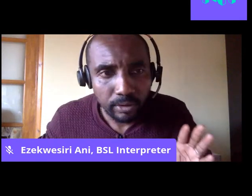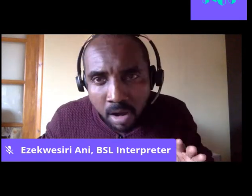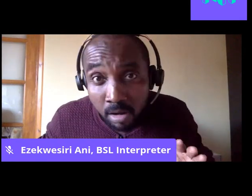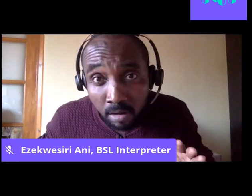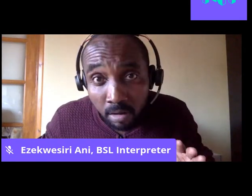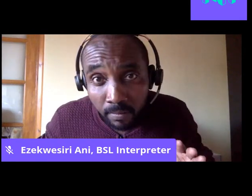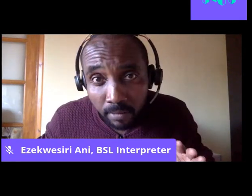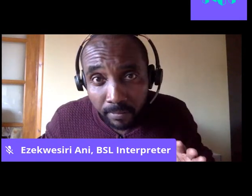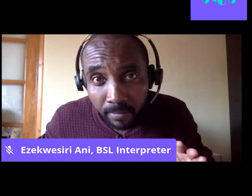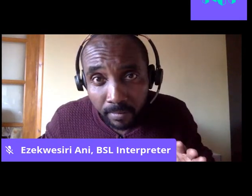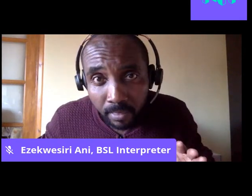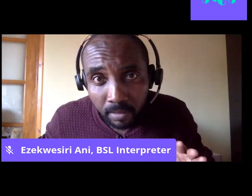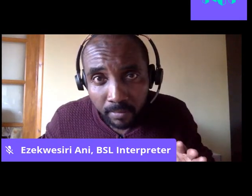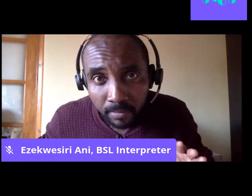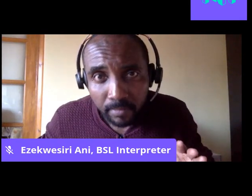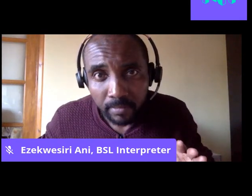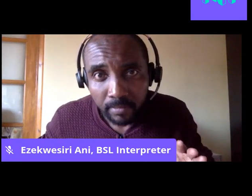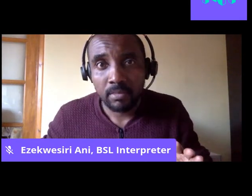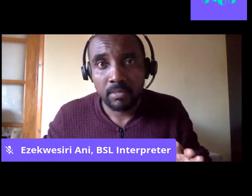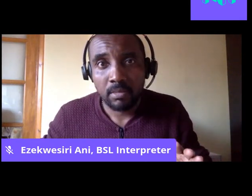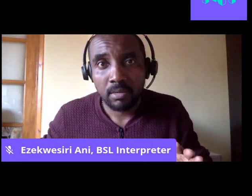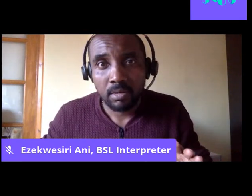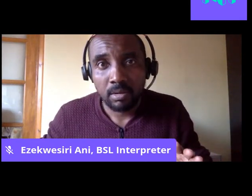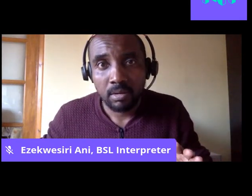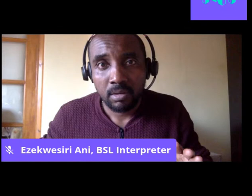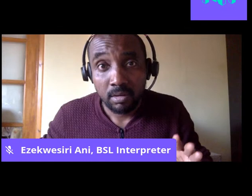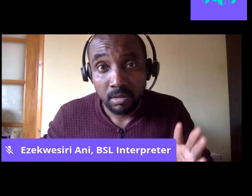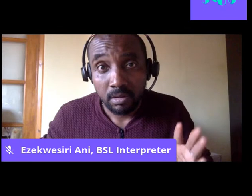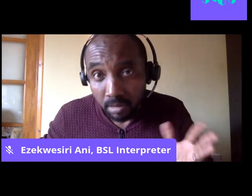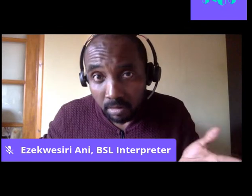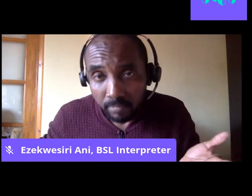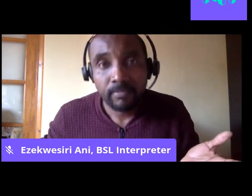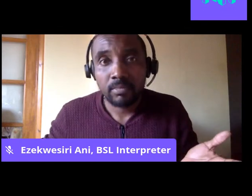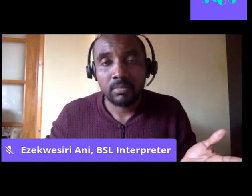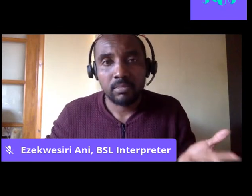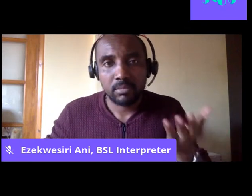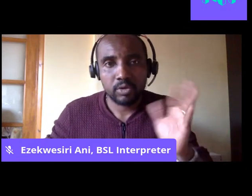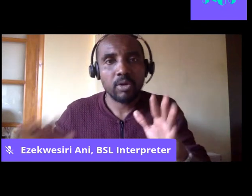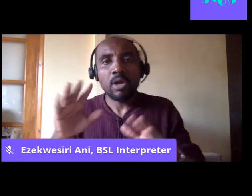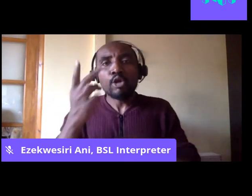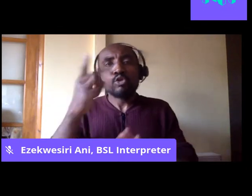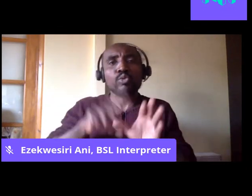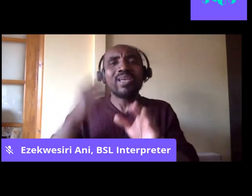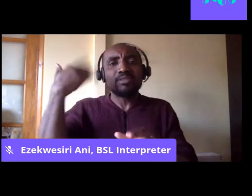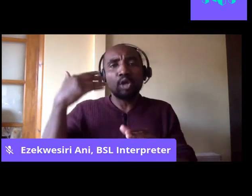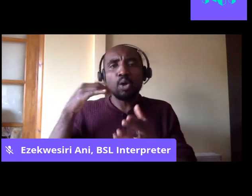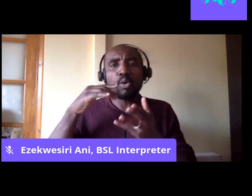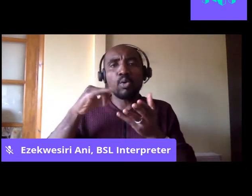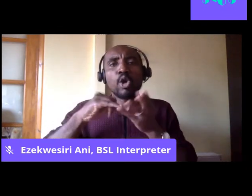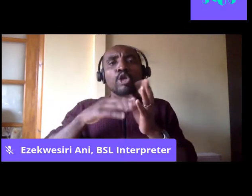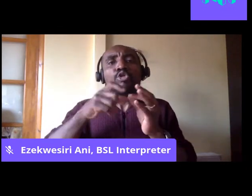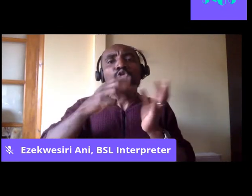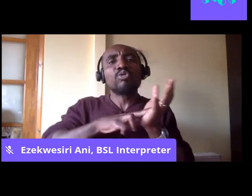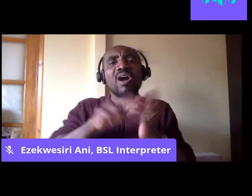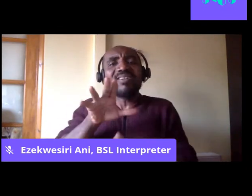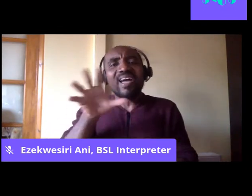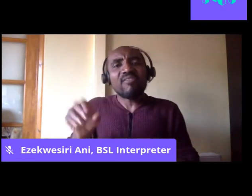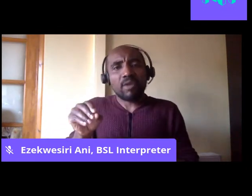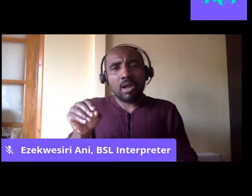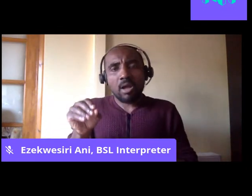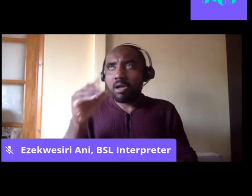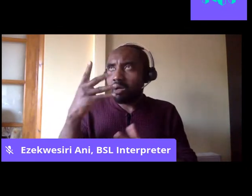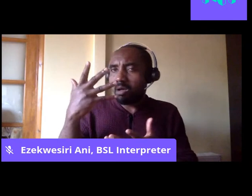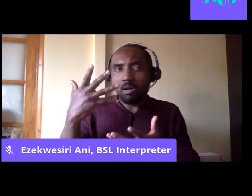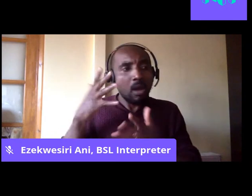is that in a time of immense social revolt happening across the world, it seems sometimes that our anti-racist imaginations